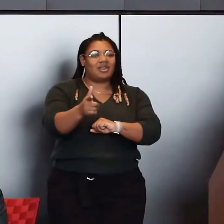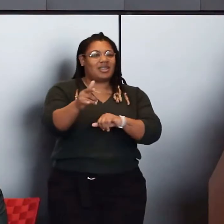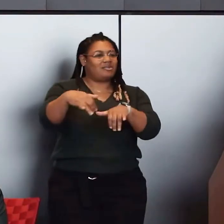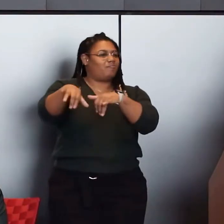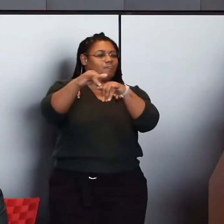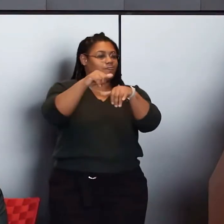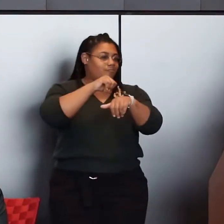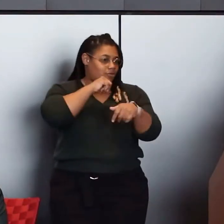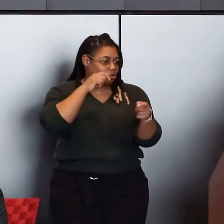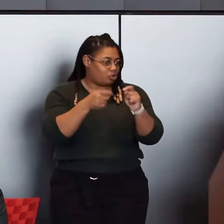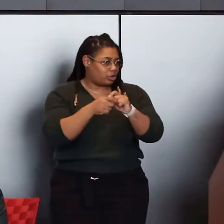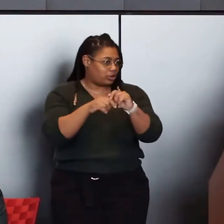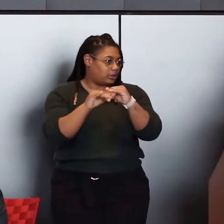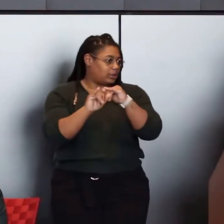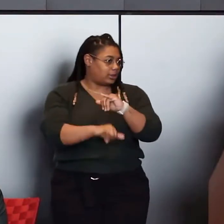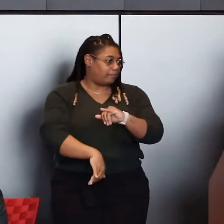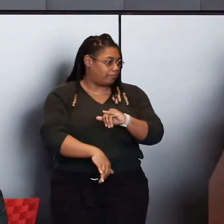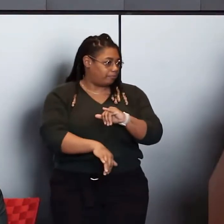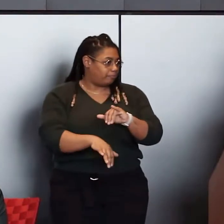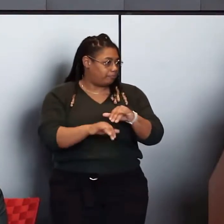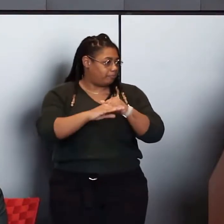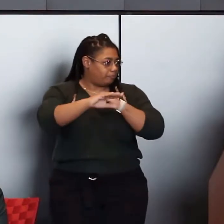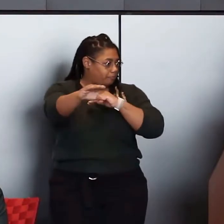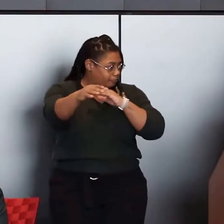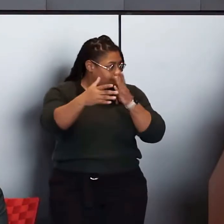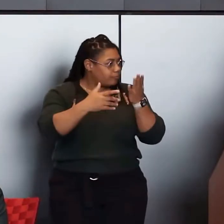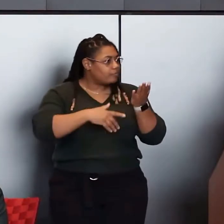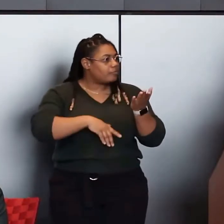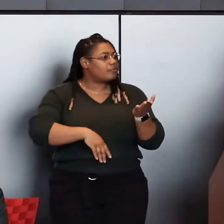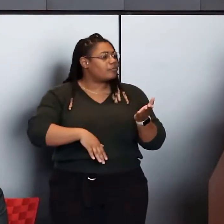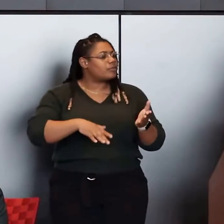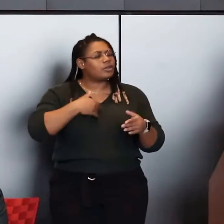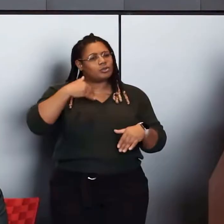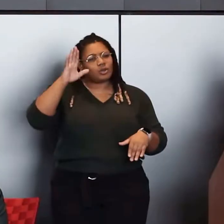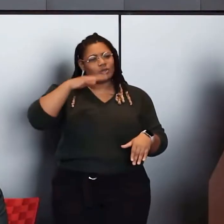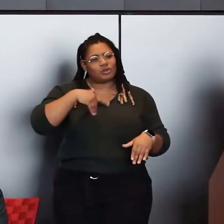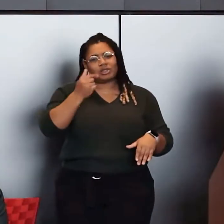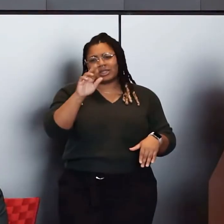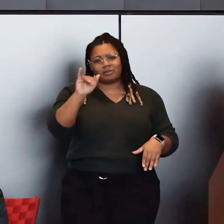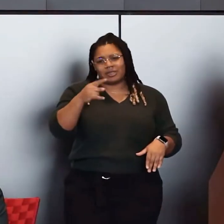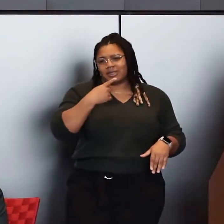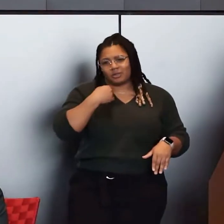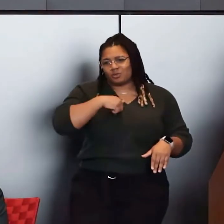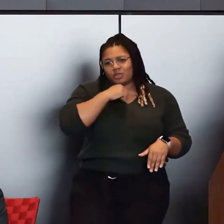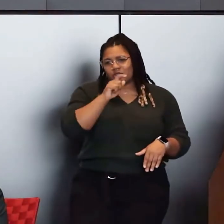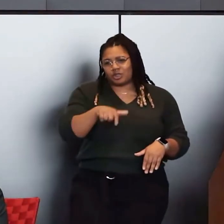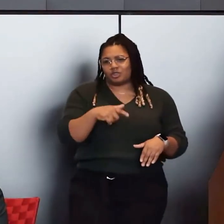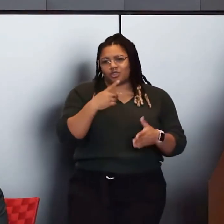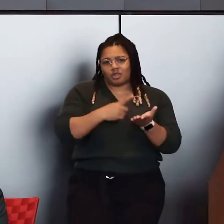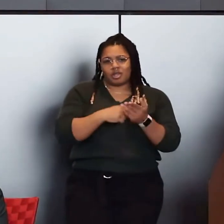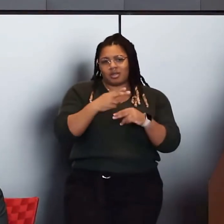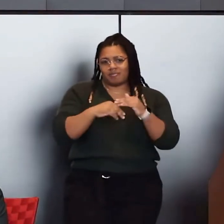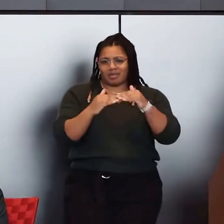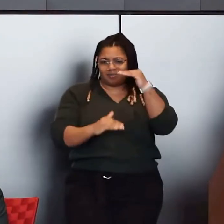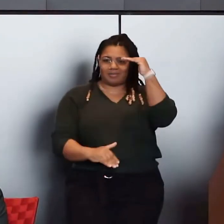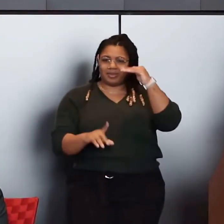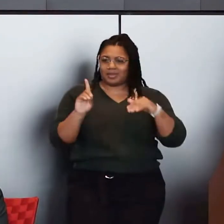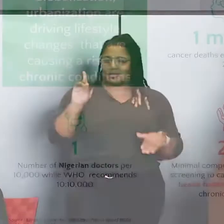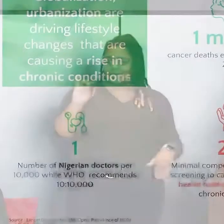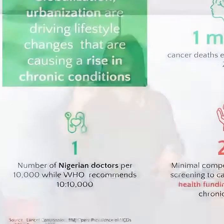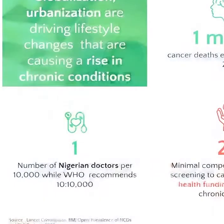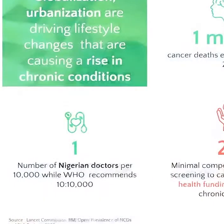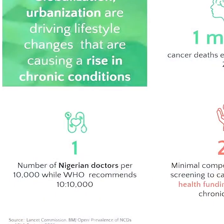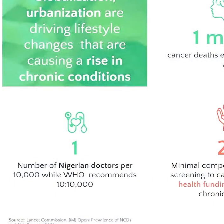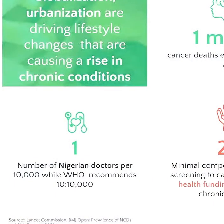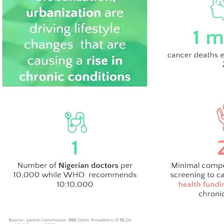So, in terms of, I know that Gary said we really shouldn't talk about the disparities, but I